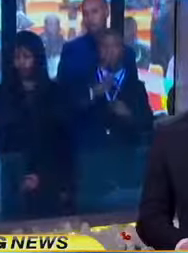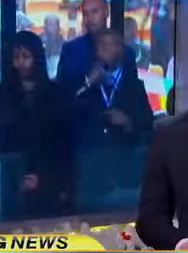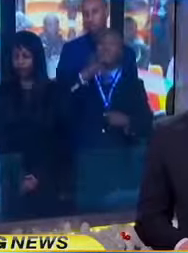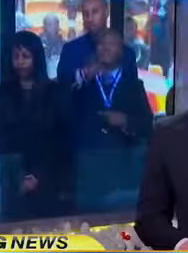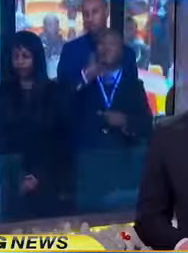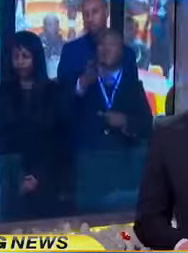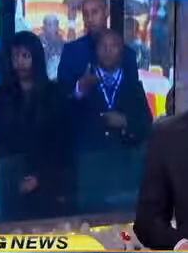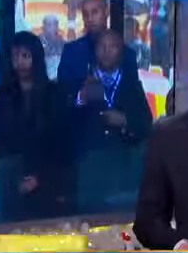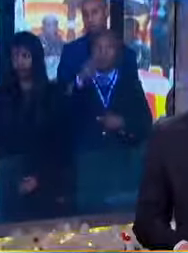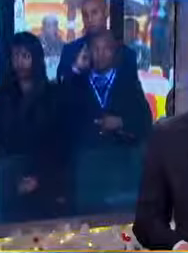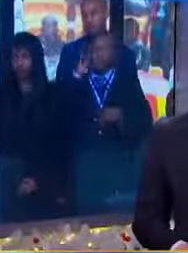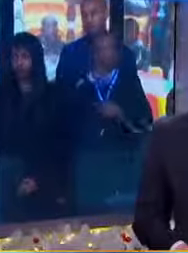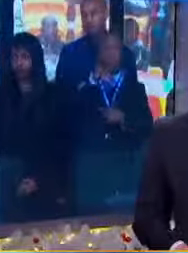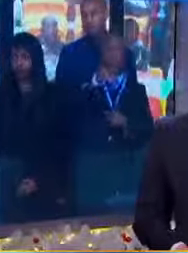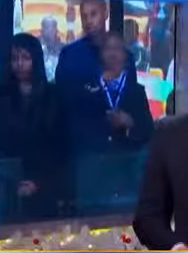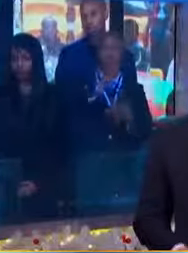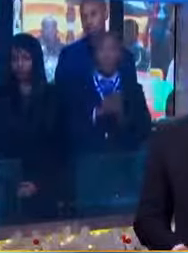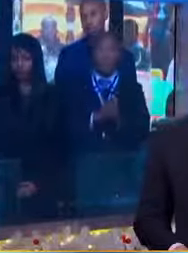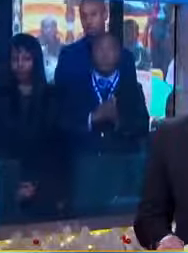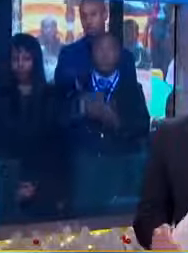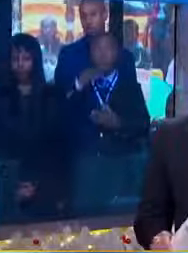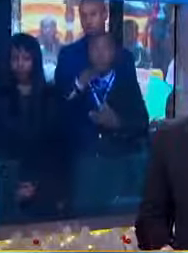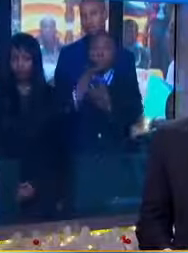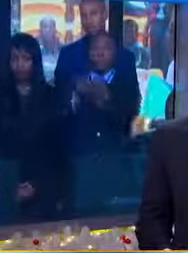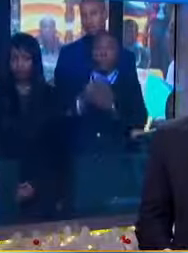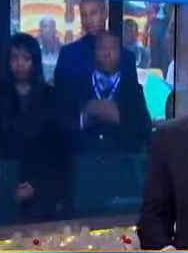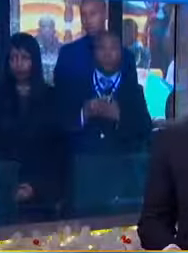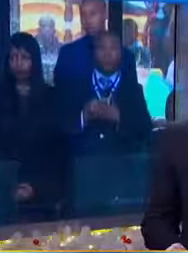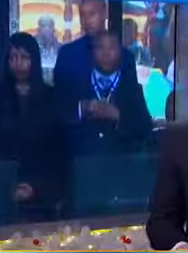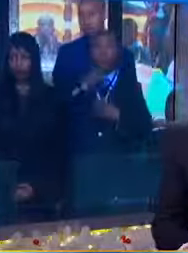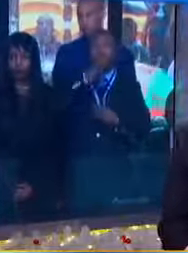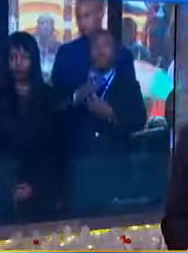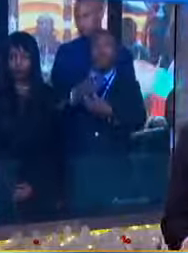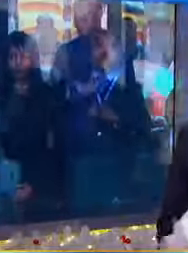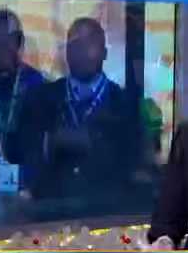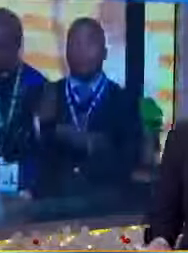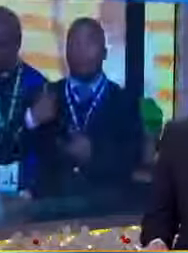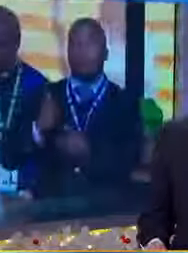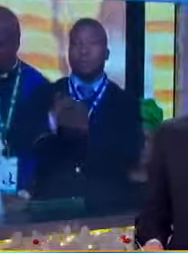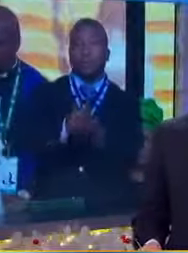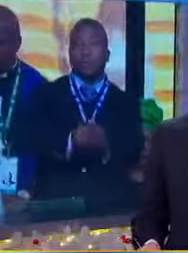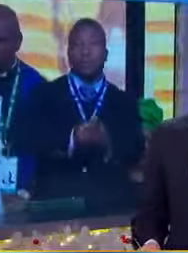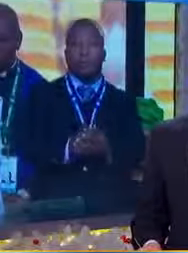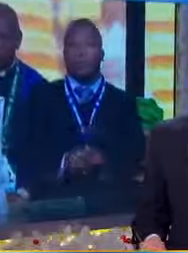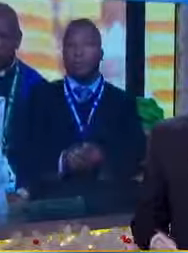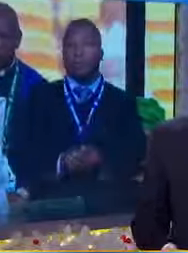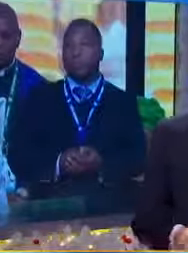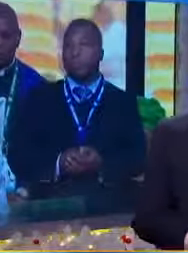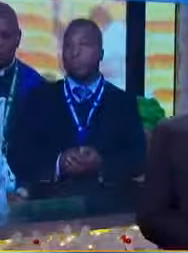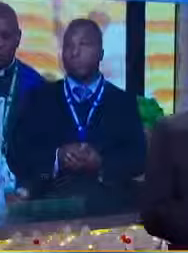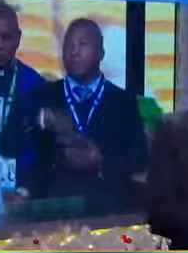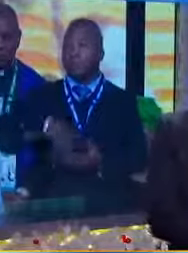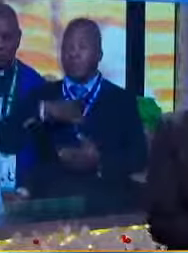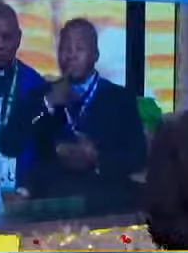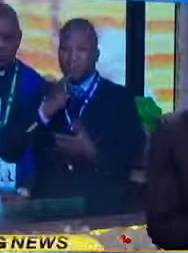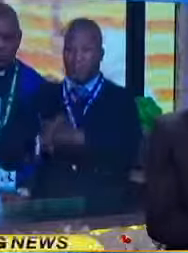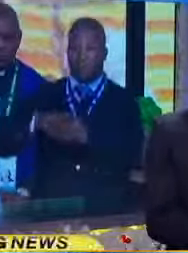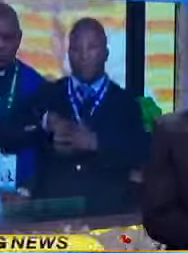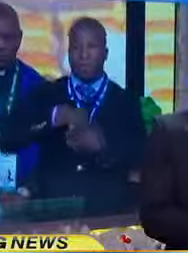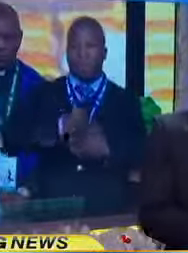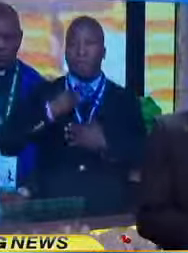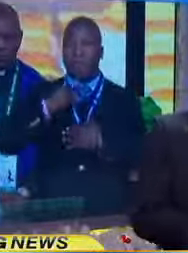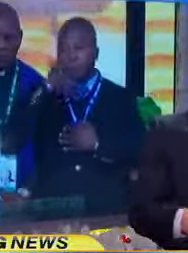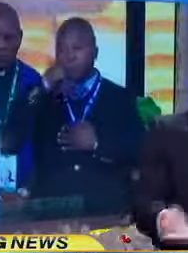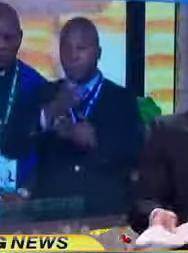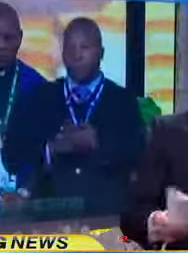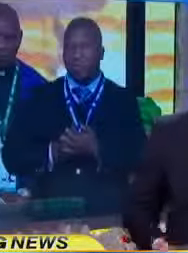And the South African government now saying this morning it did not hire the interpreter. Instead, the government says it paid the company he works for.